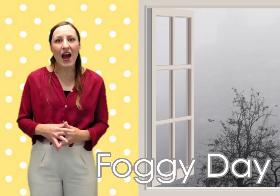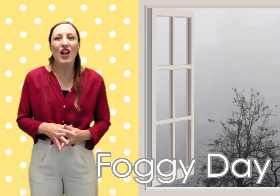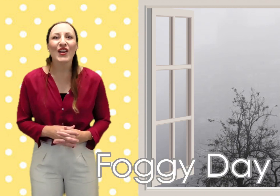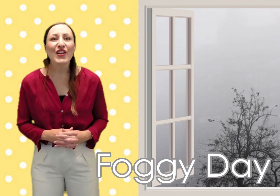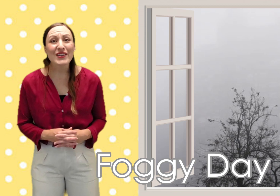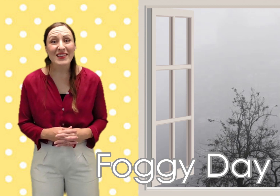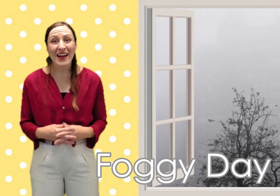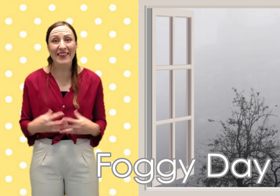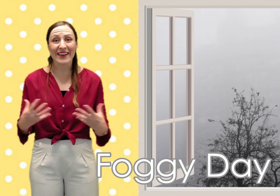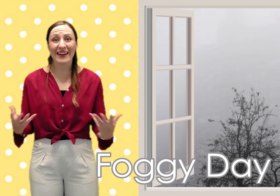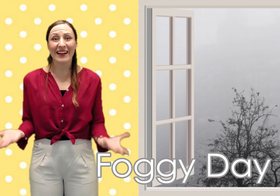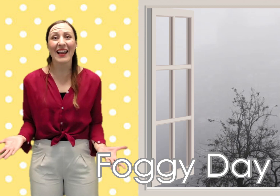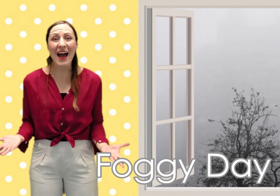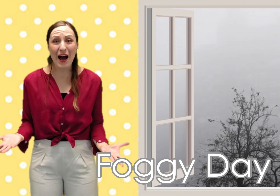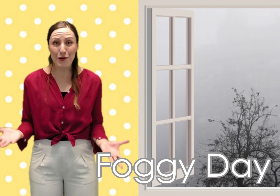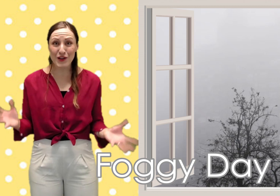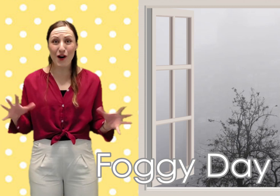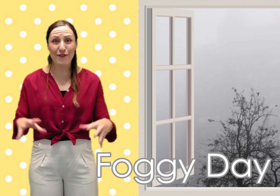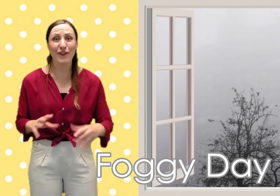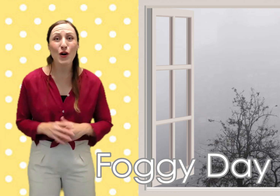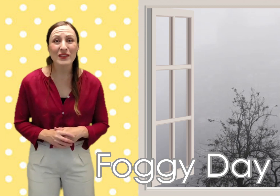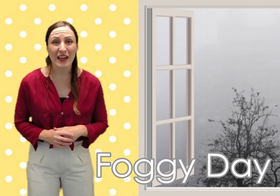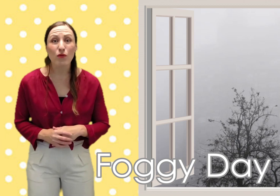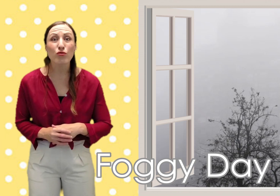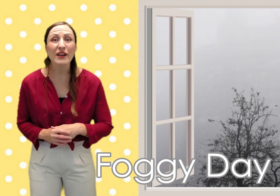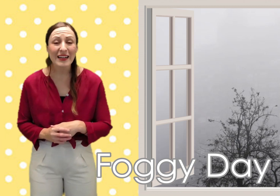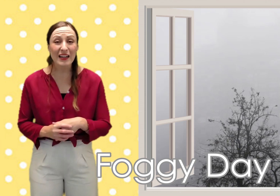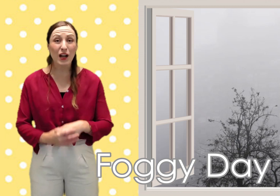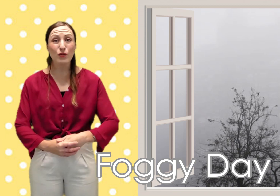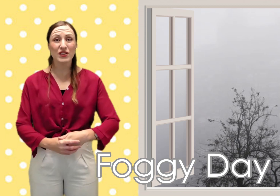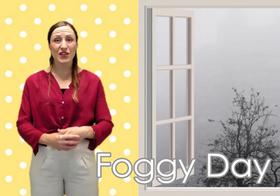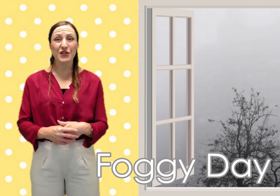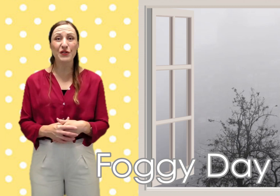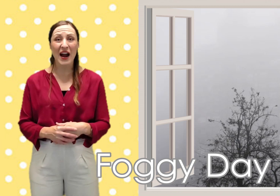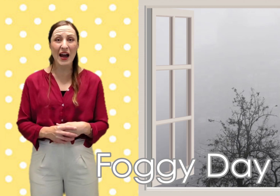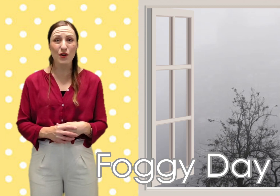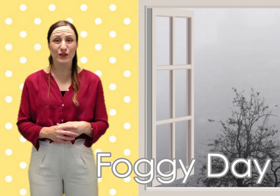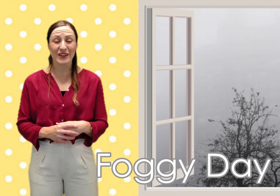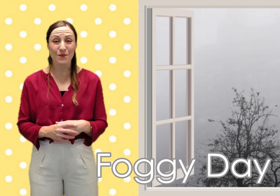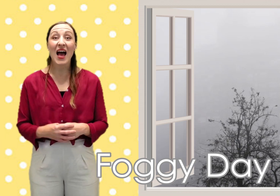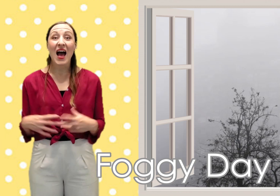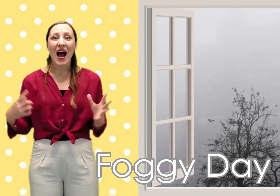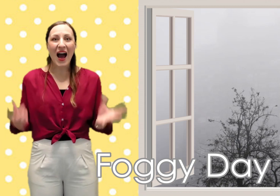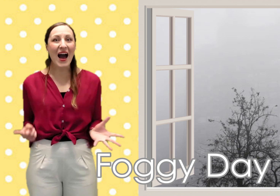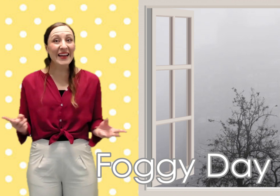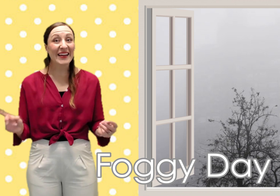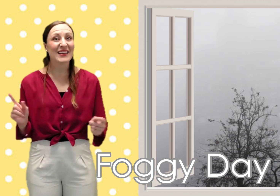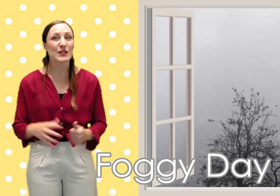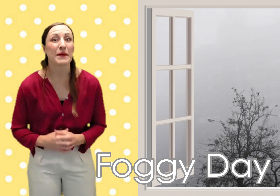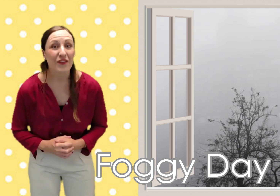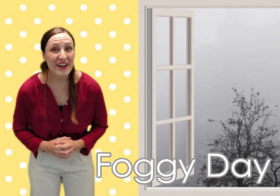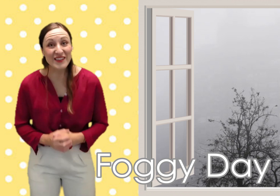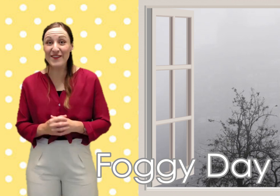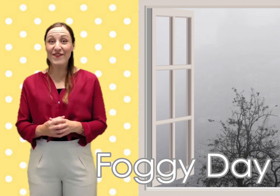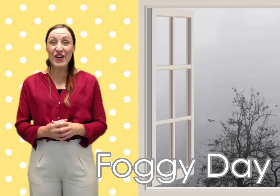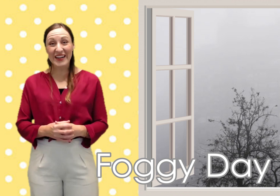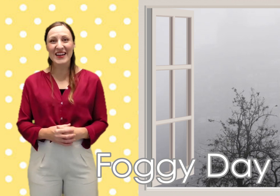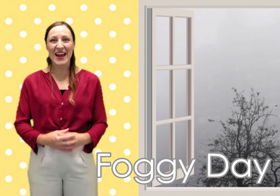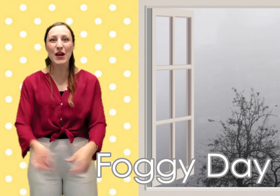looks like the clouds are floating really close to the ground i can experience a foggy day